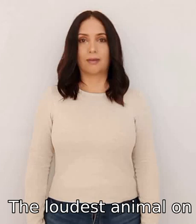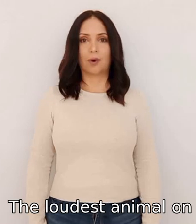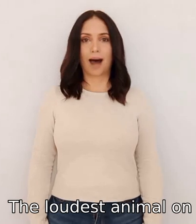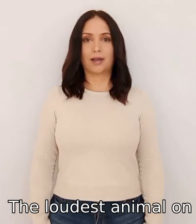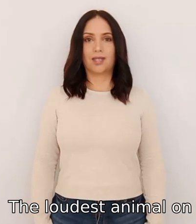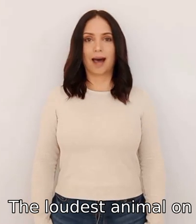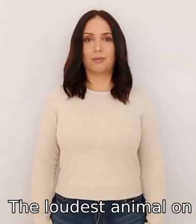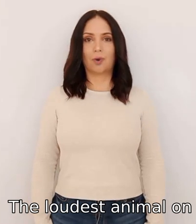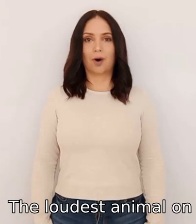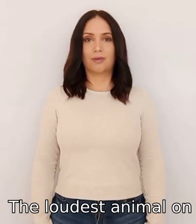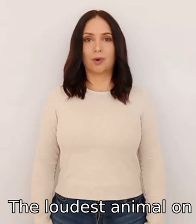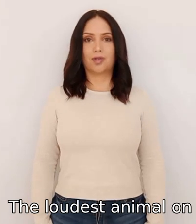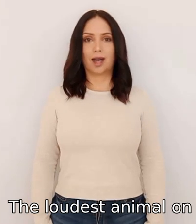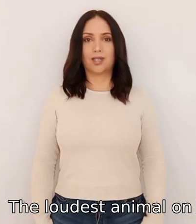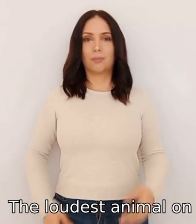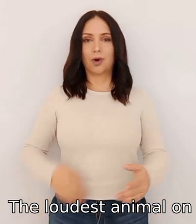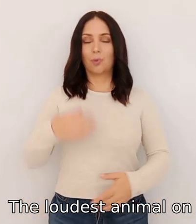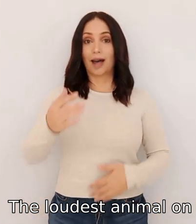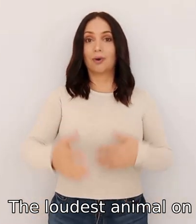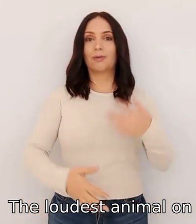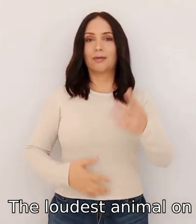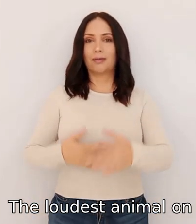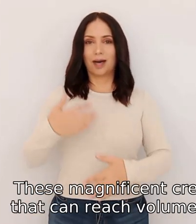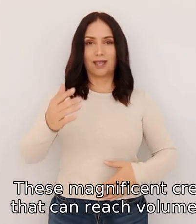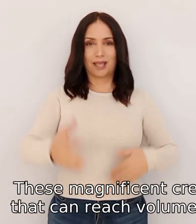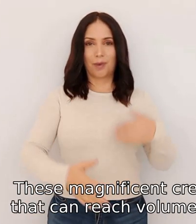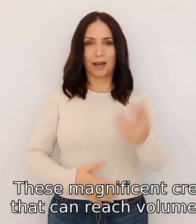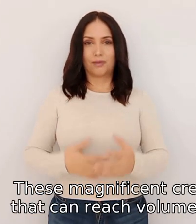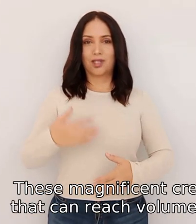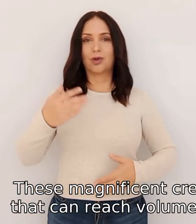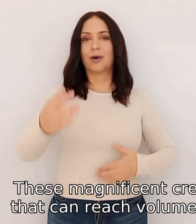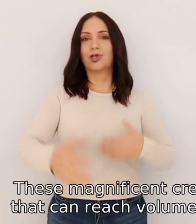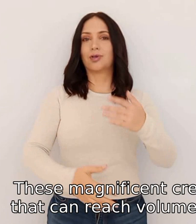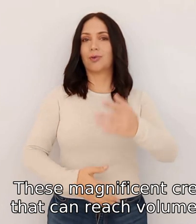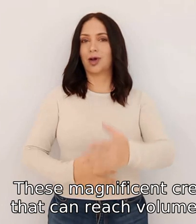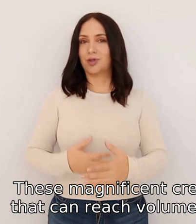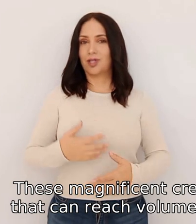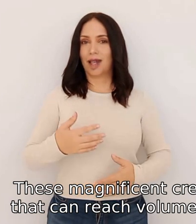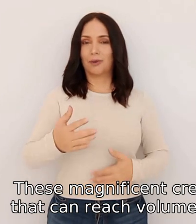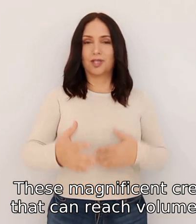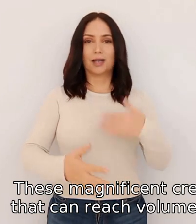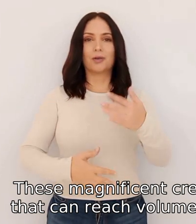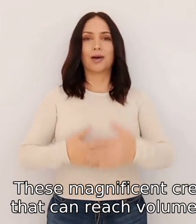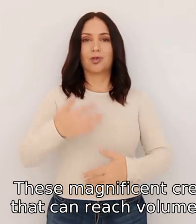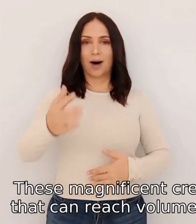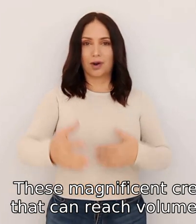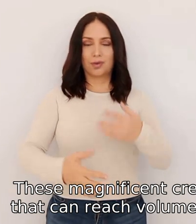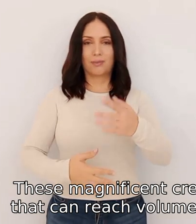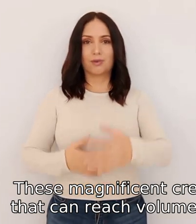the loudest animal on earth is the blue whale these magnificent creatures produce sounds that can reach volumes of